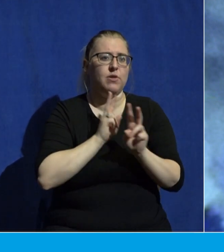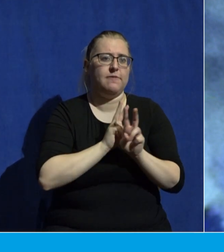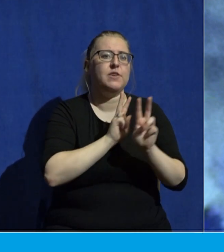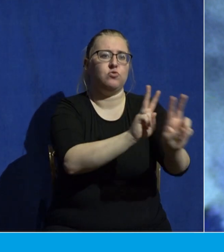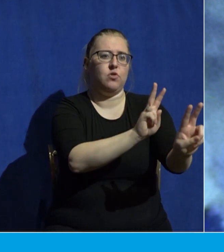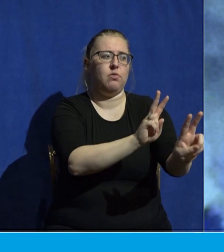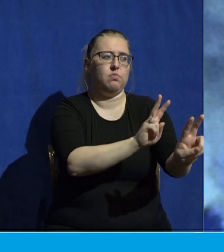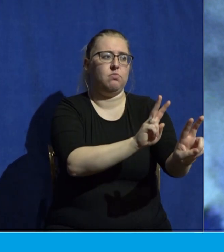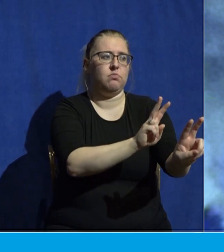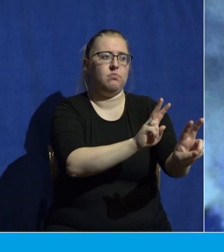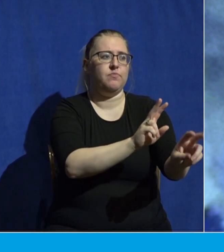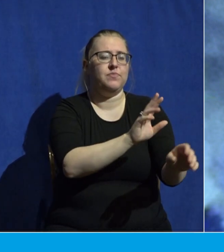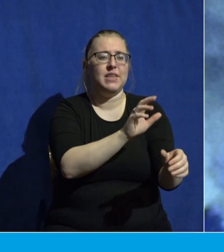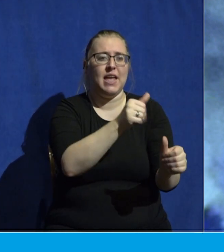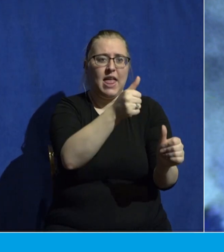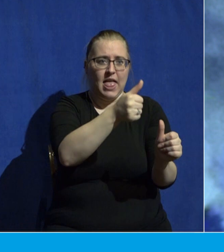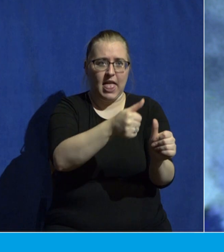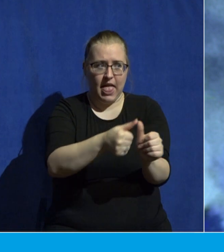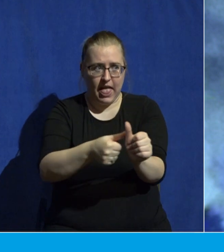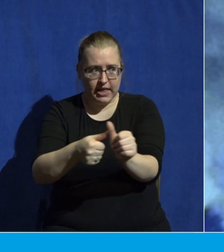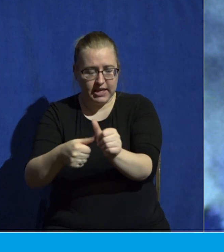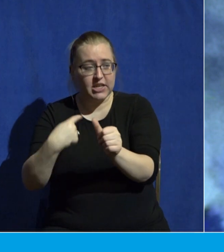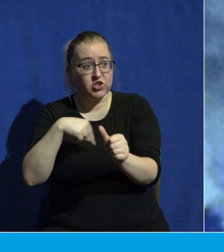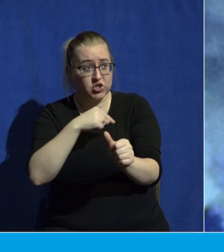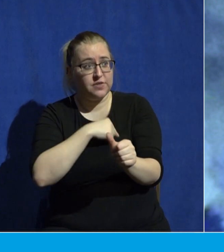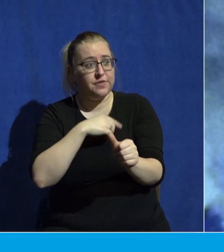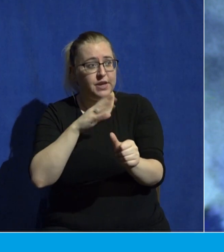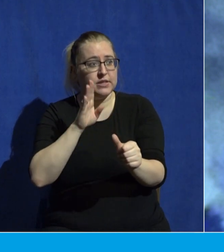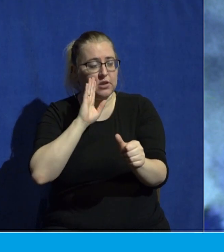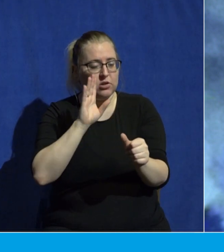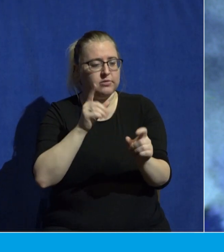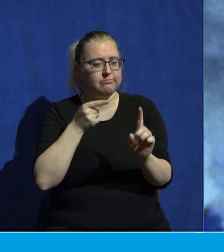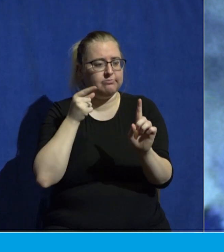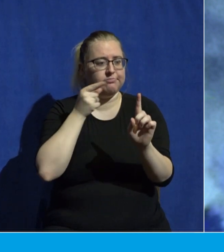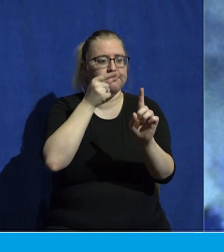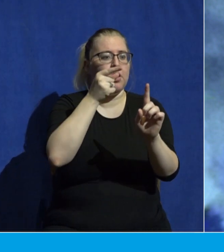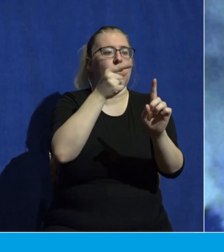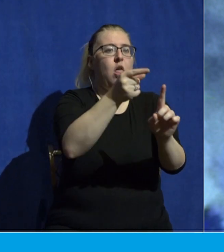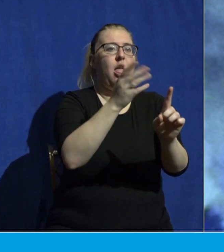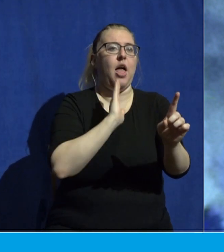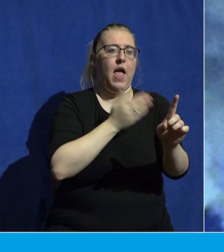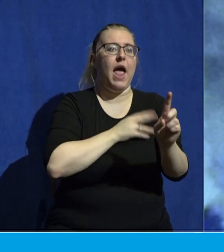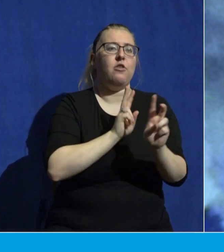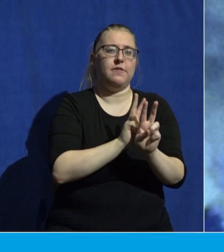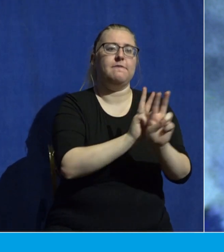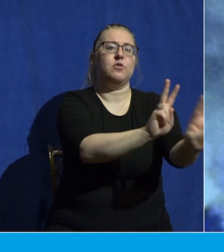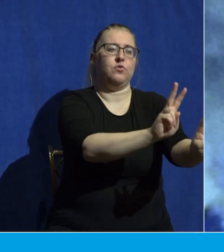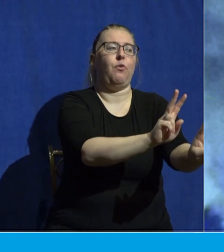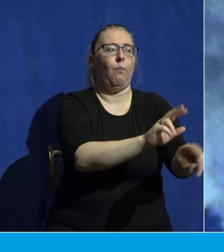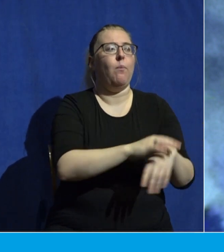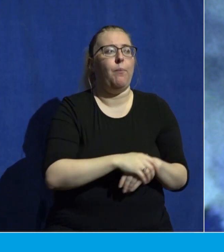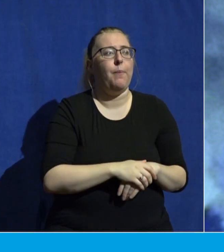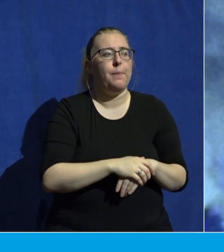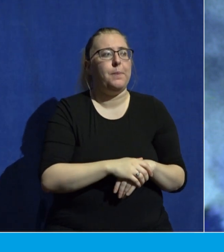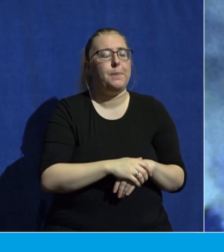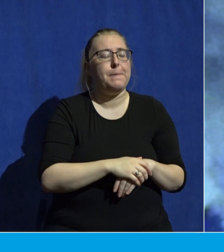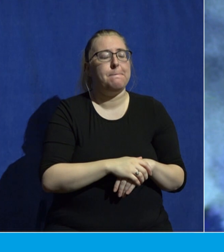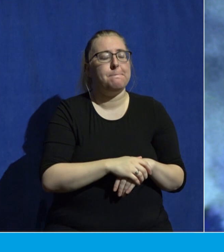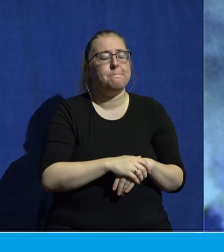Every one of us are headed to our own funeral. Now you might not have